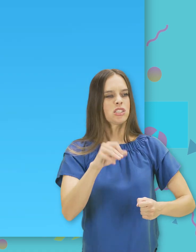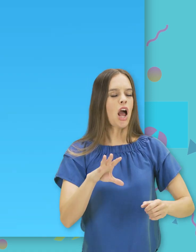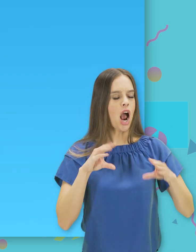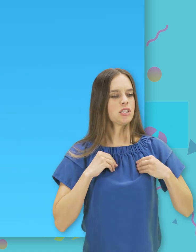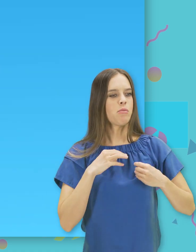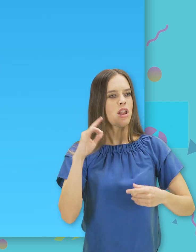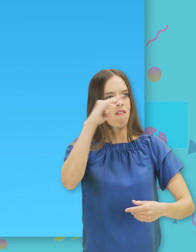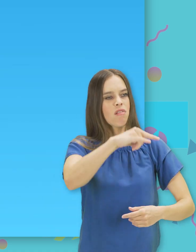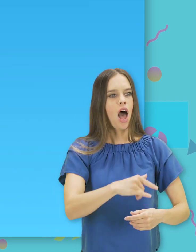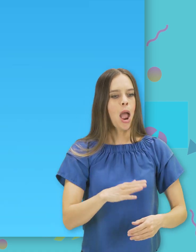can stop them.